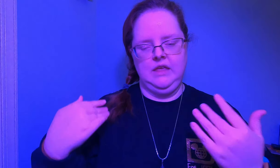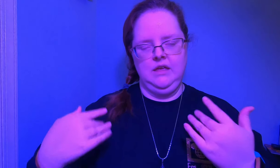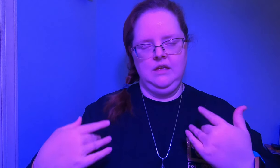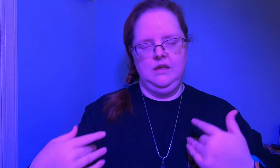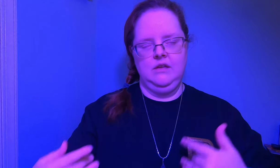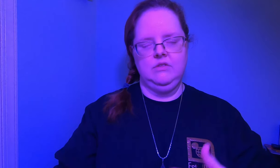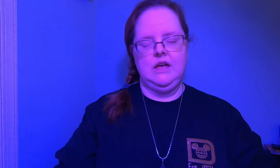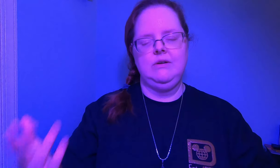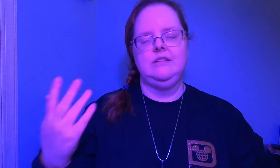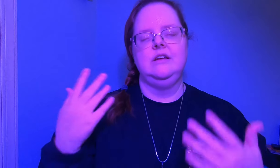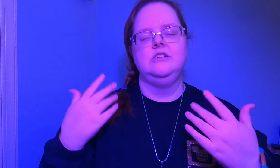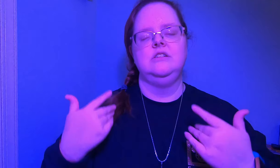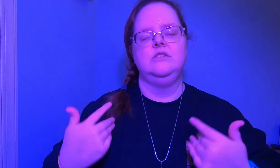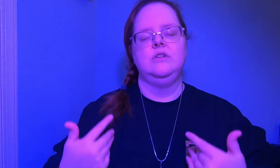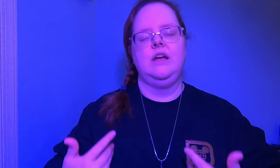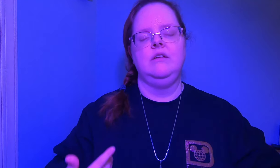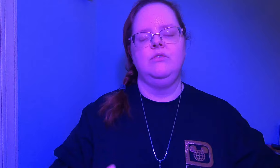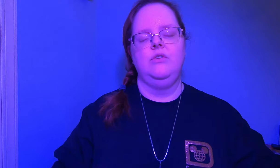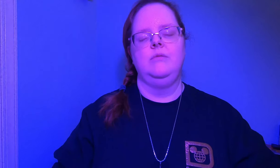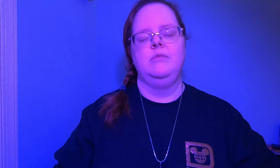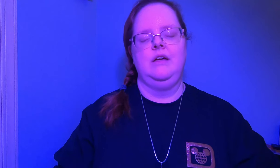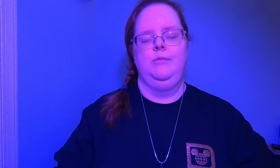of allowing the tension to drain from them